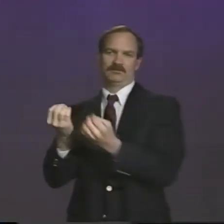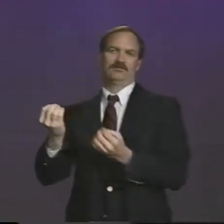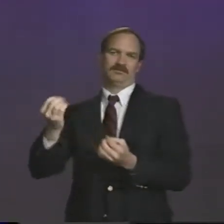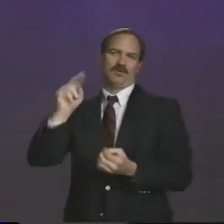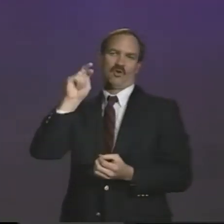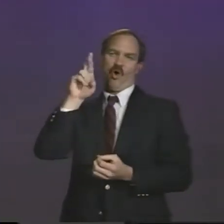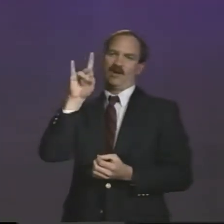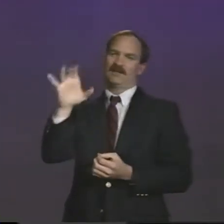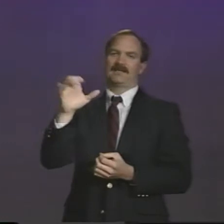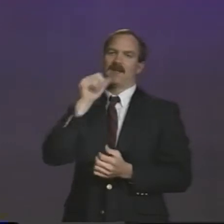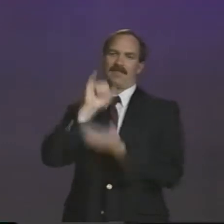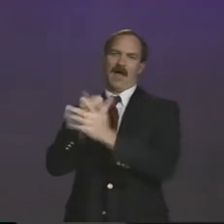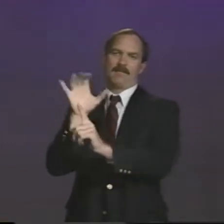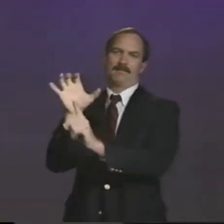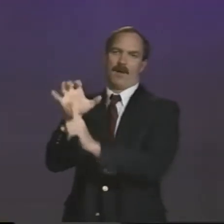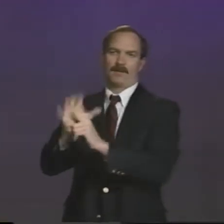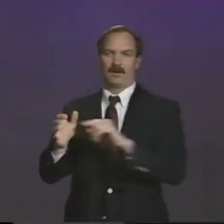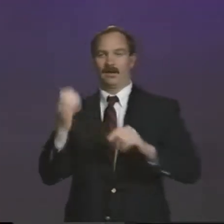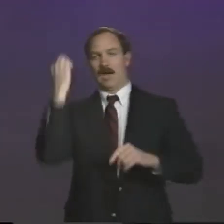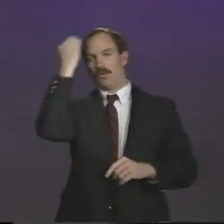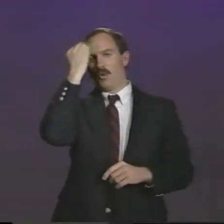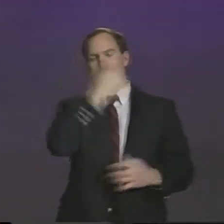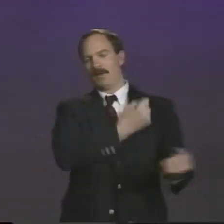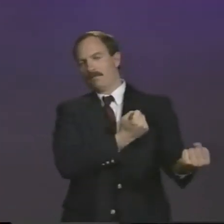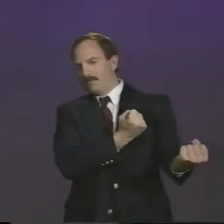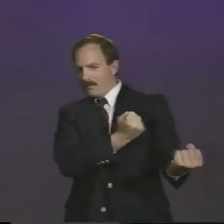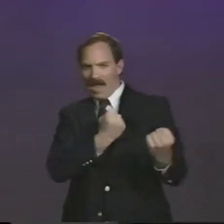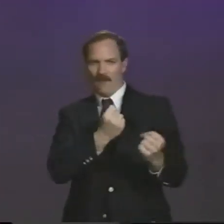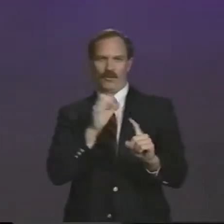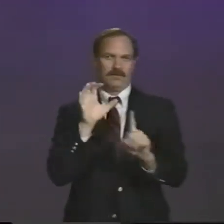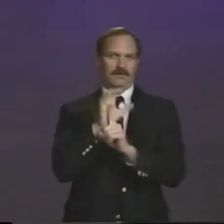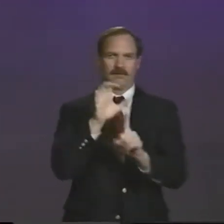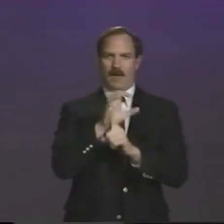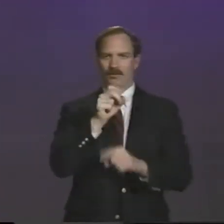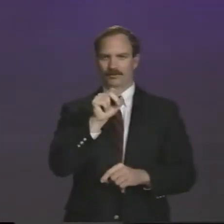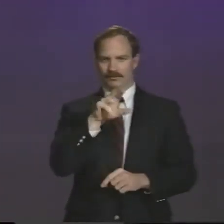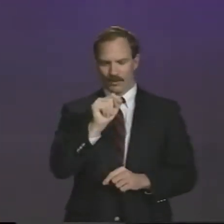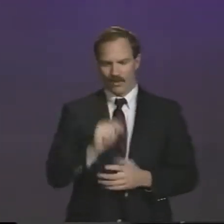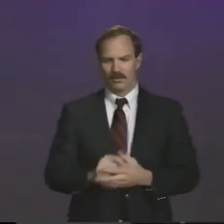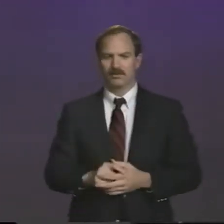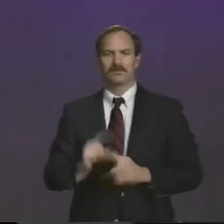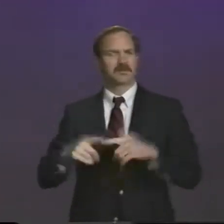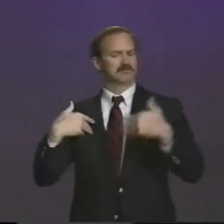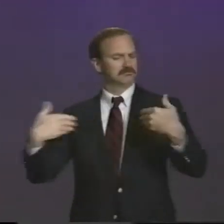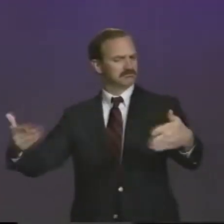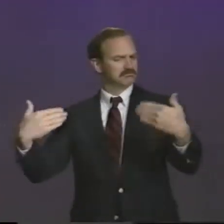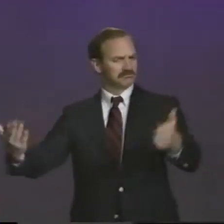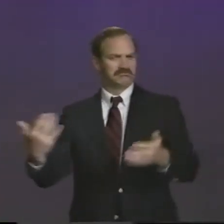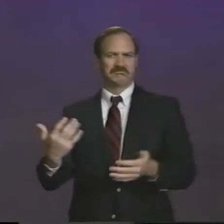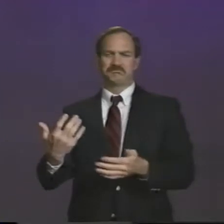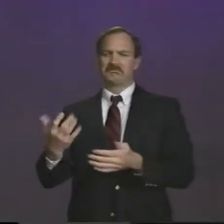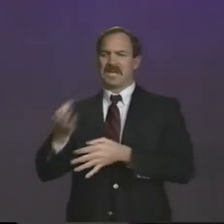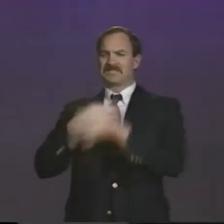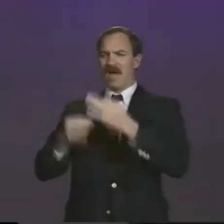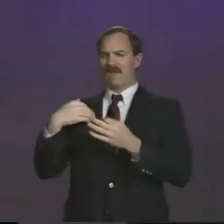And I understand that that's the kind of statistics they have with hearing people, too. It seems to be much more popular in Europe.